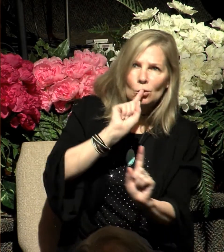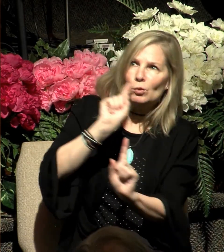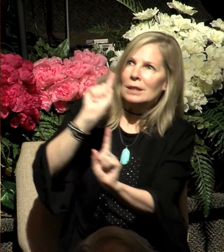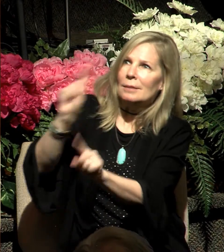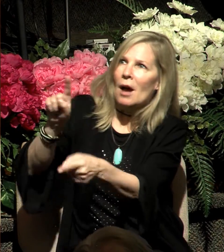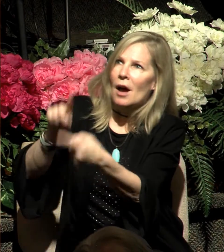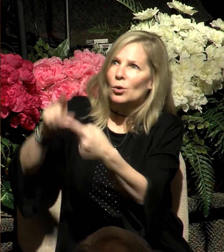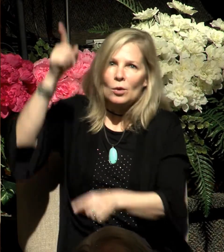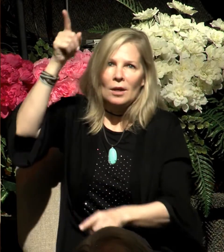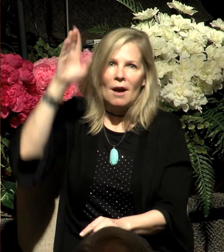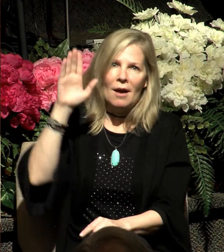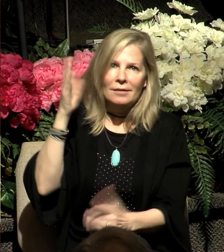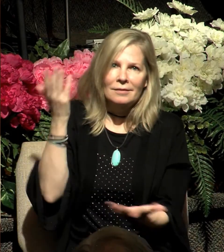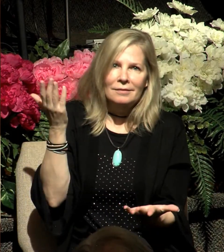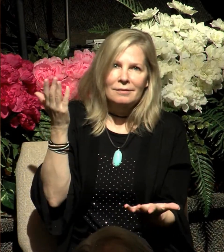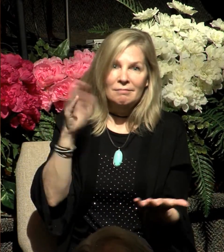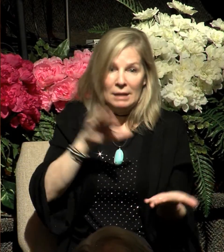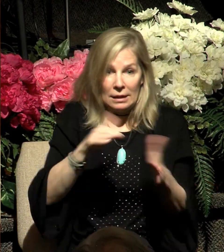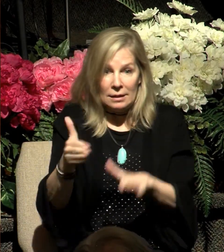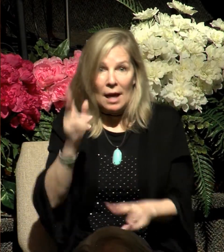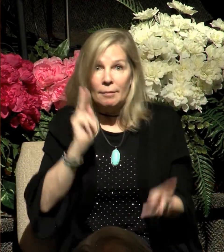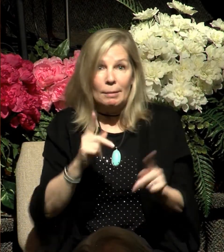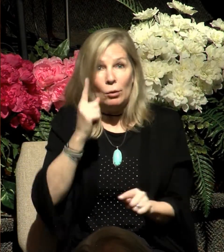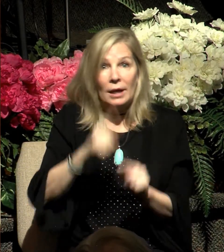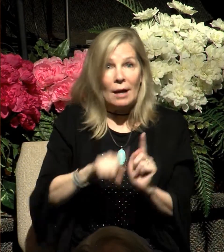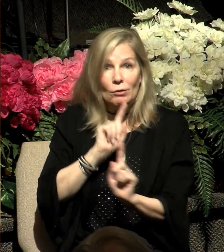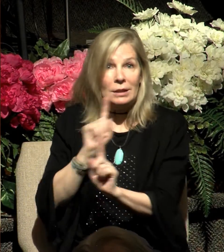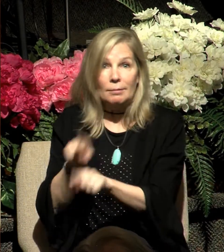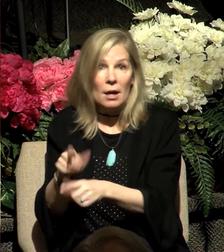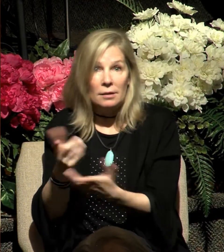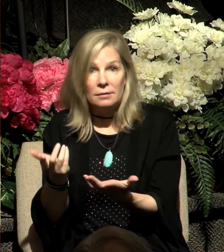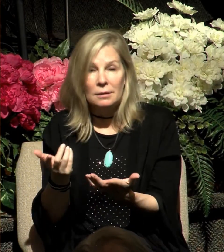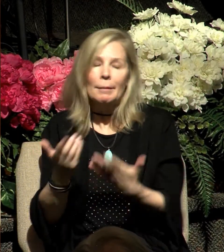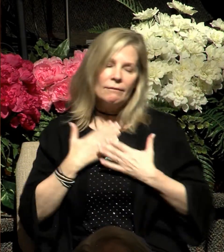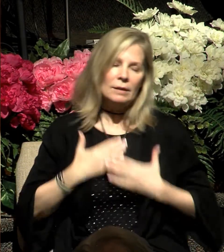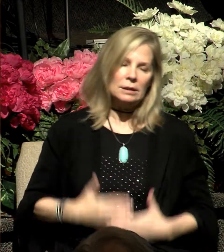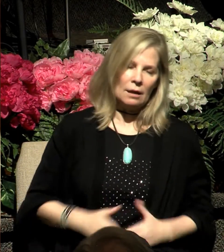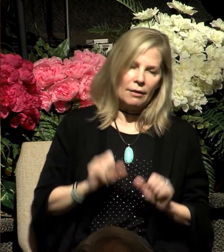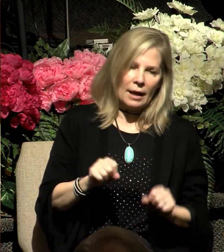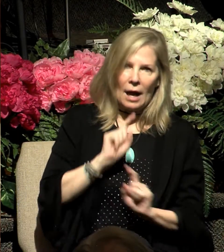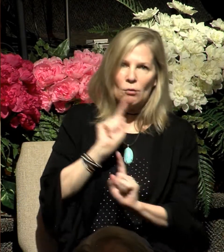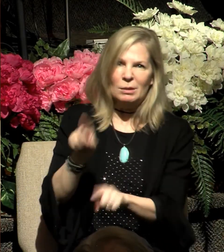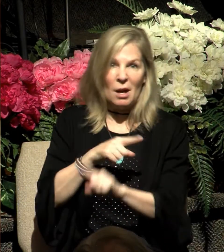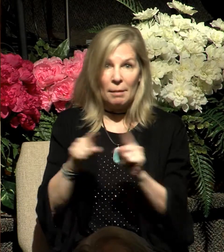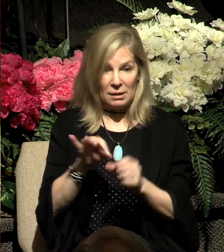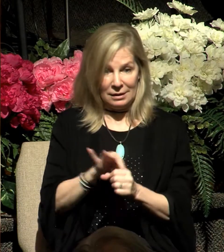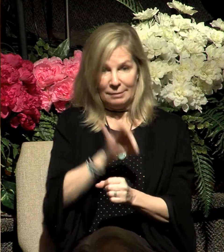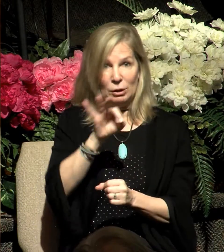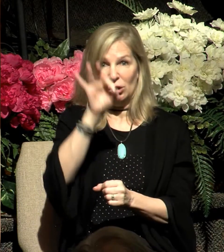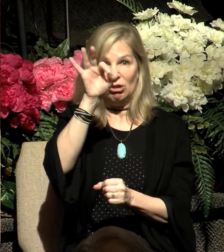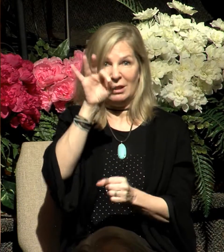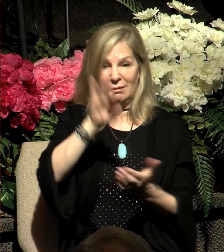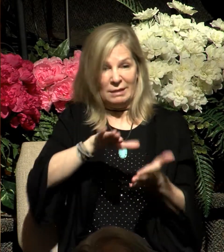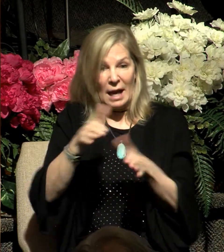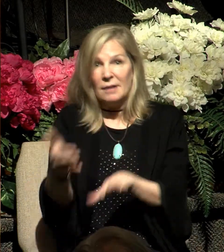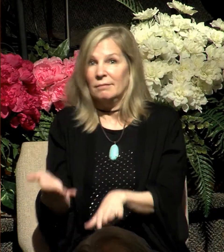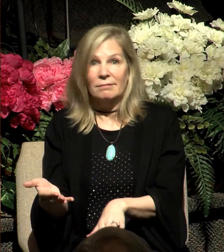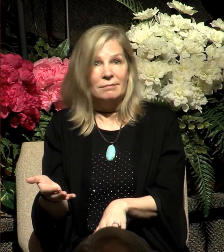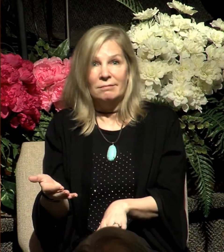can't respond. They can respond spiritually, or physically rather, but we're talking about being spiritually dead. They're unresponsive.